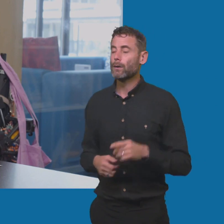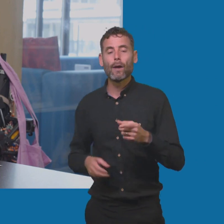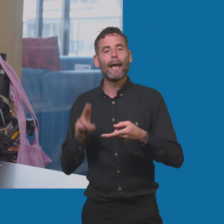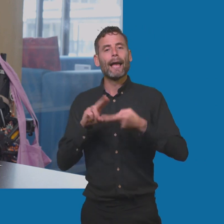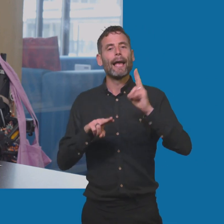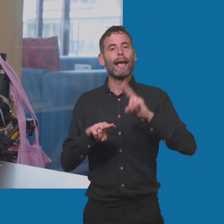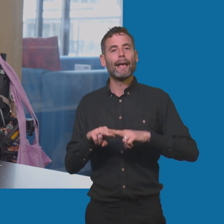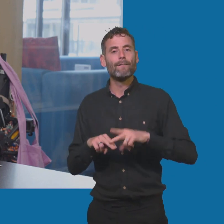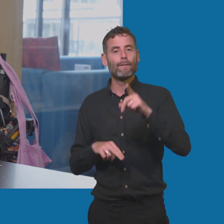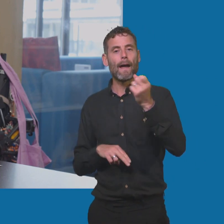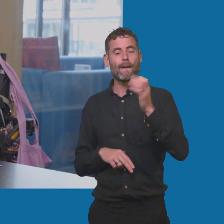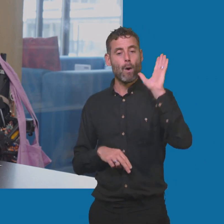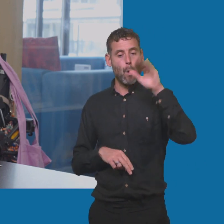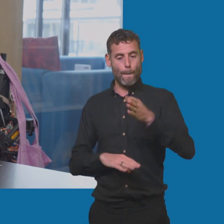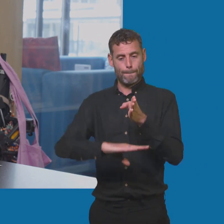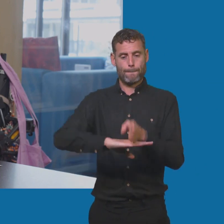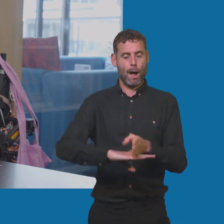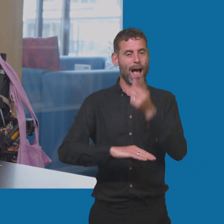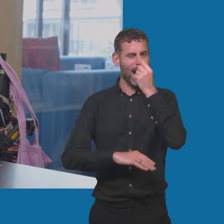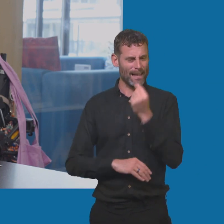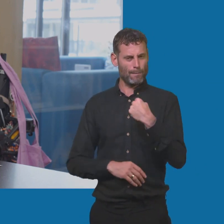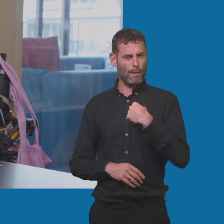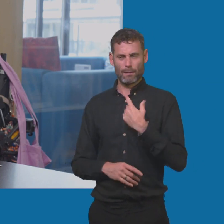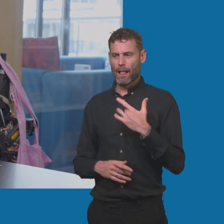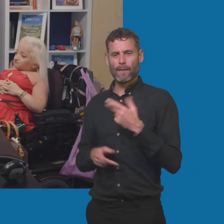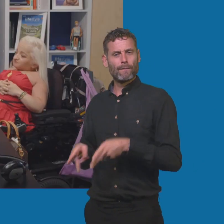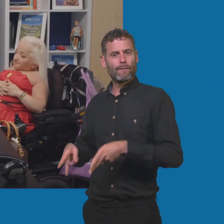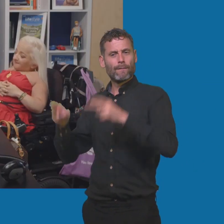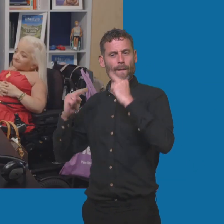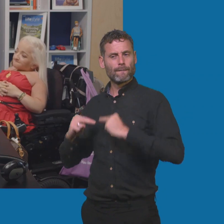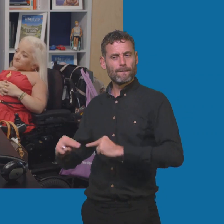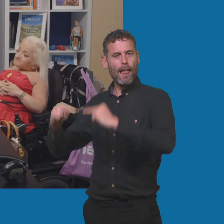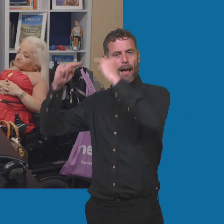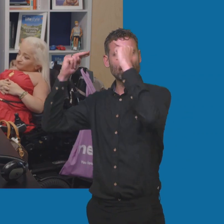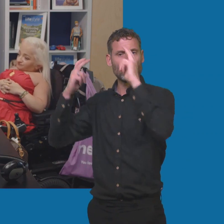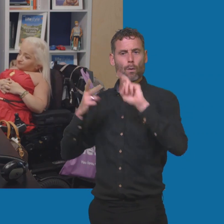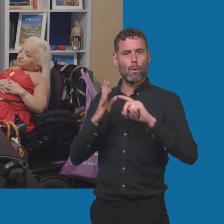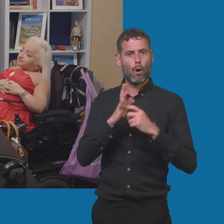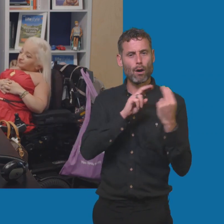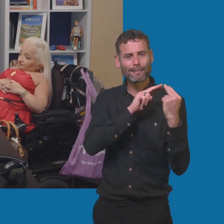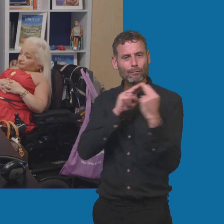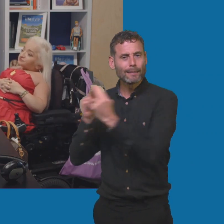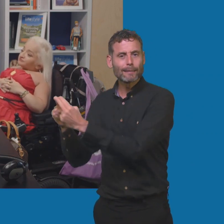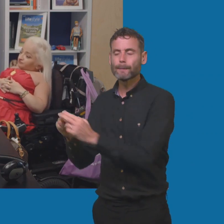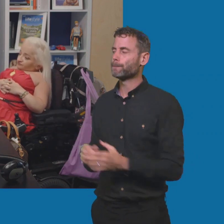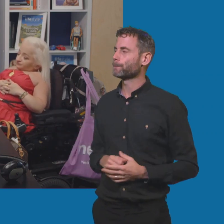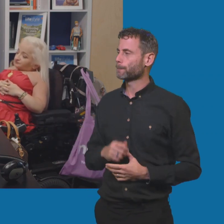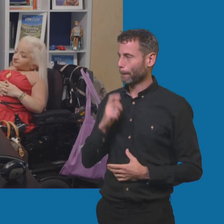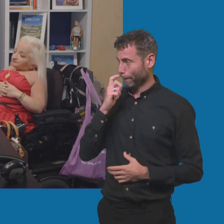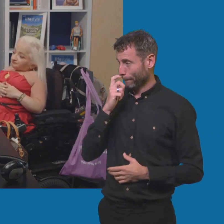drive or you've got, but what if you live in a flat or a terrace? So then I guess you'd be looking at charging your car using public chargers.